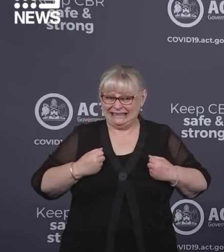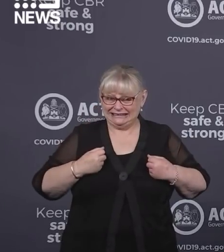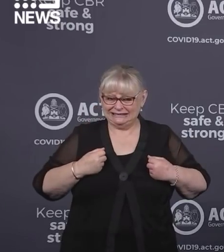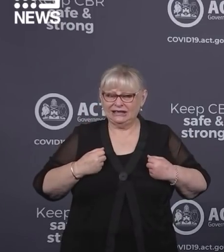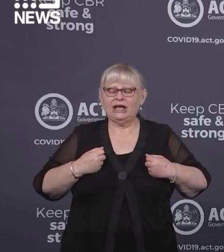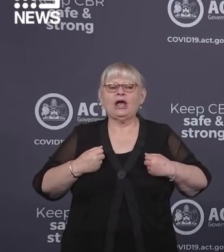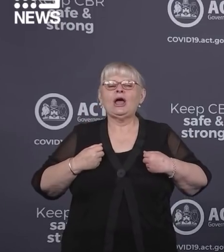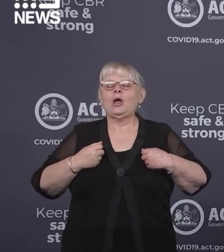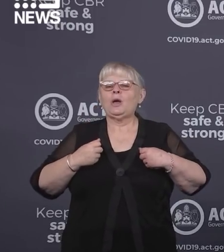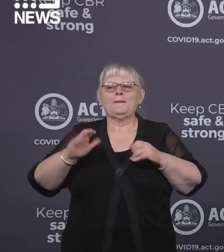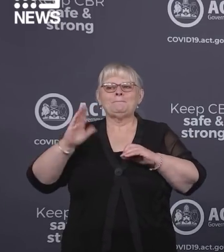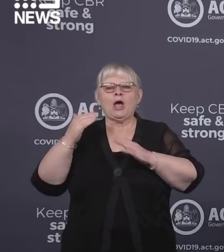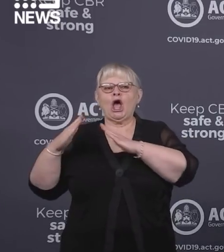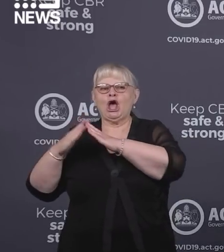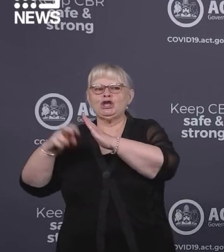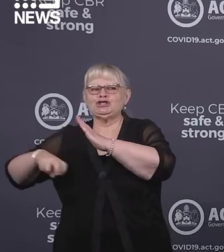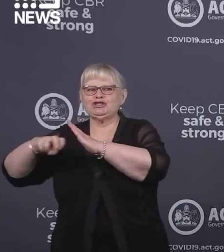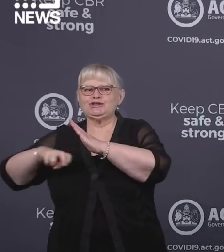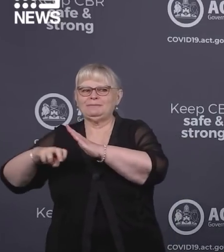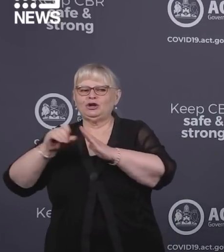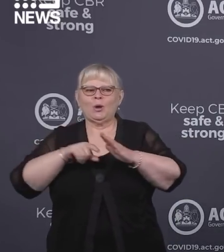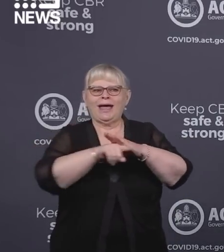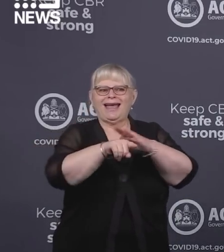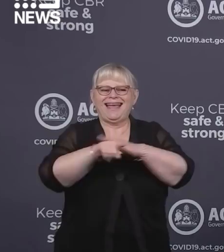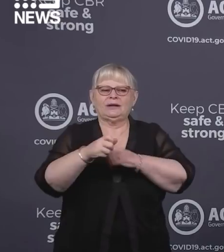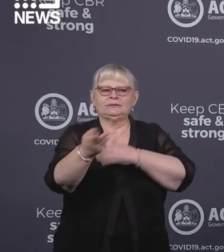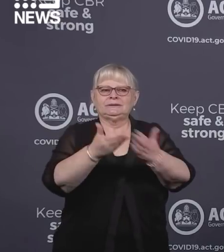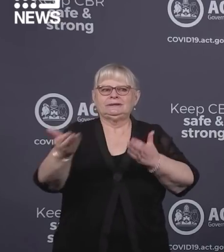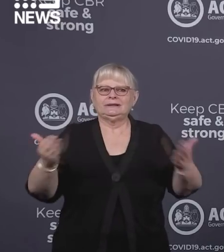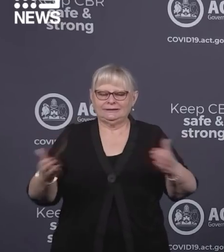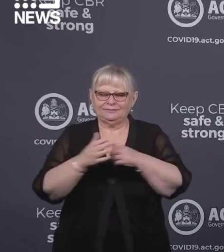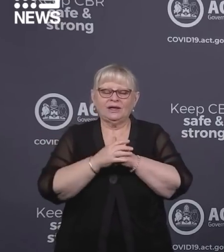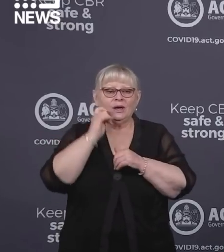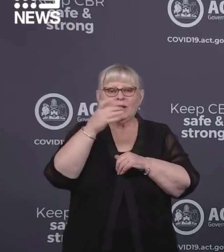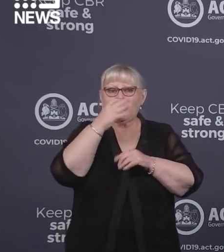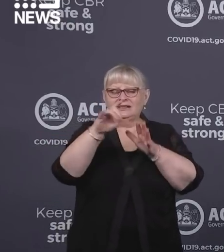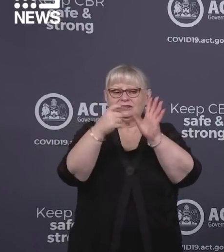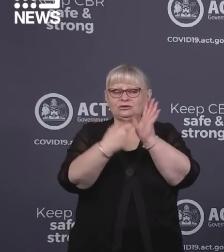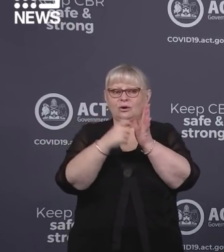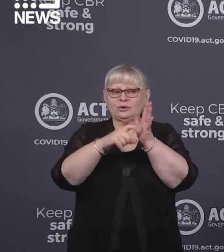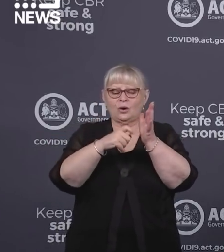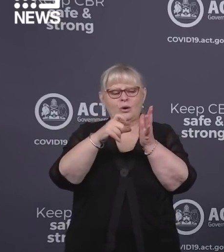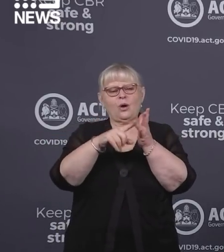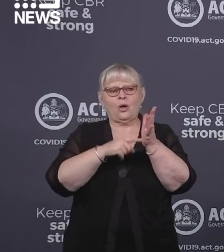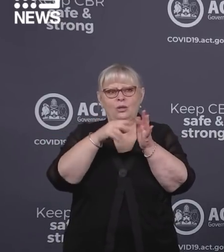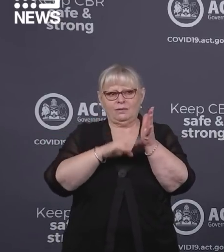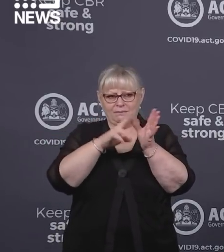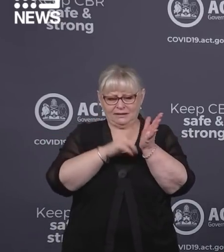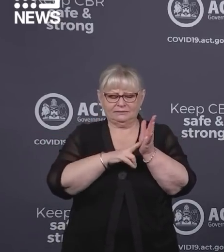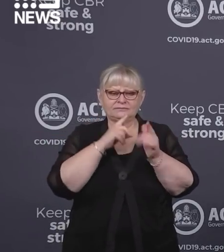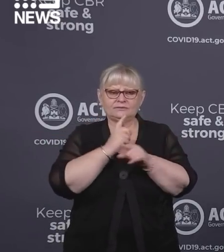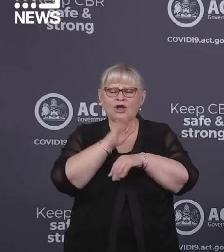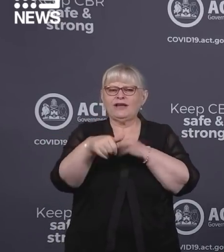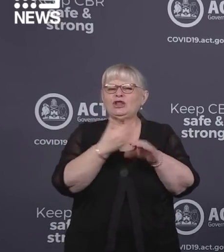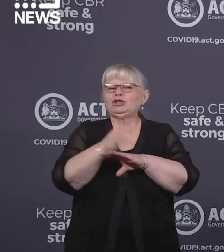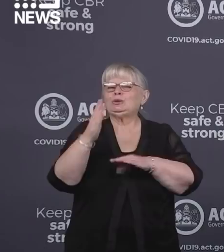infectious in the community. I'll now invite Dr Coleman to provide some further information on